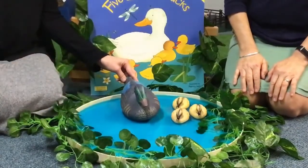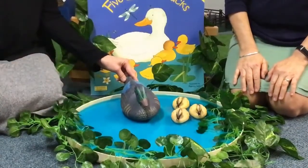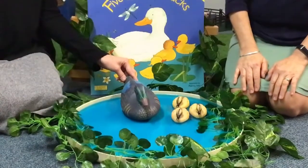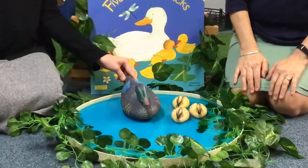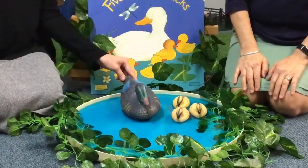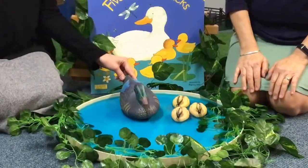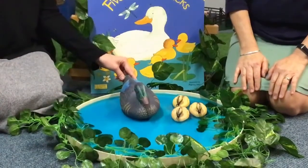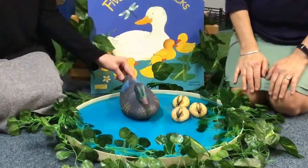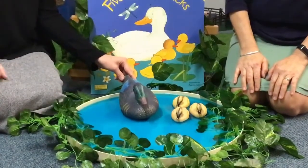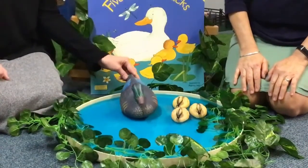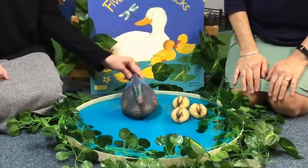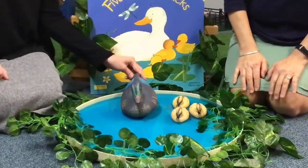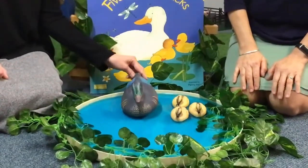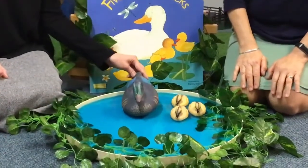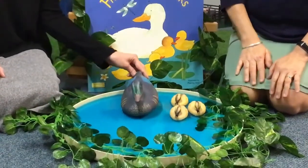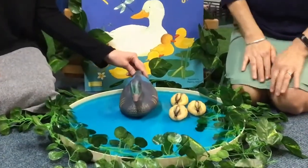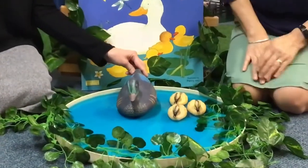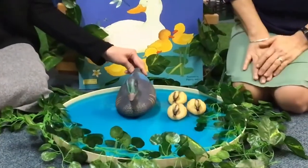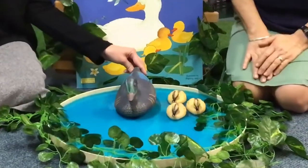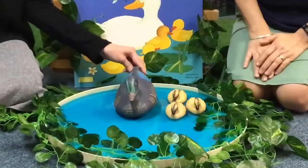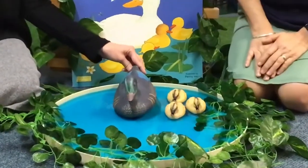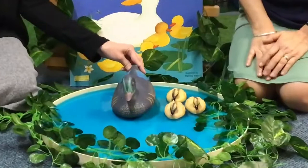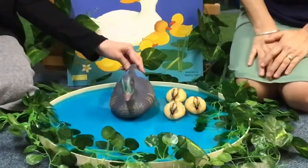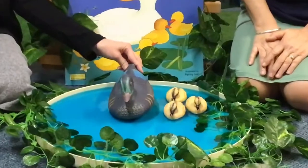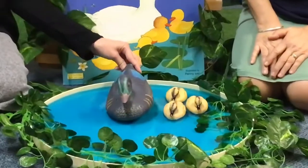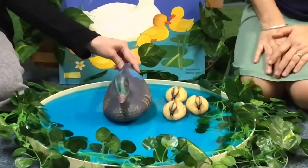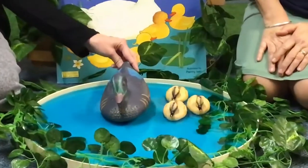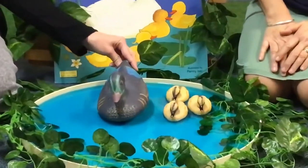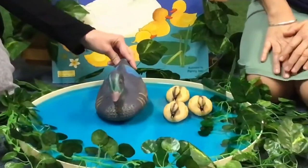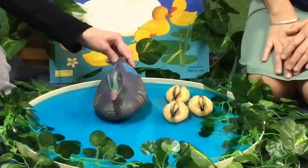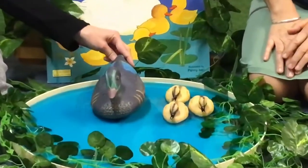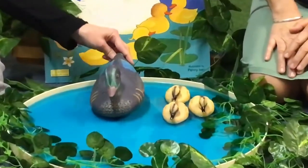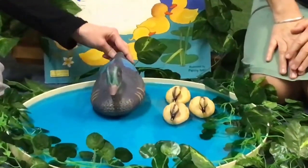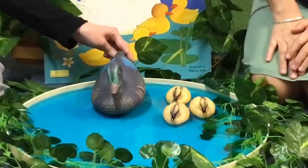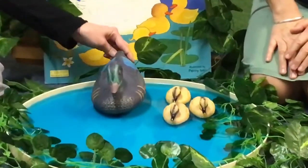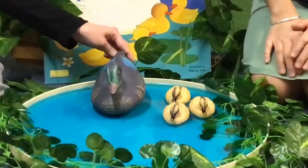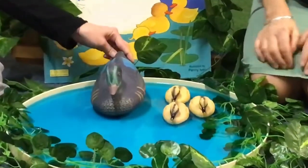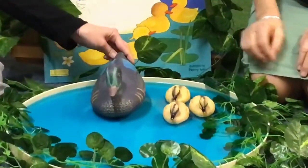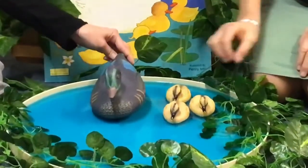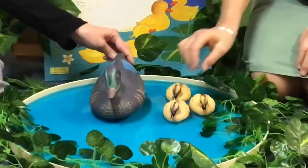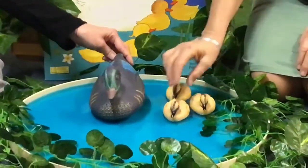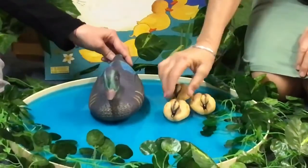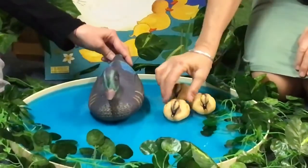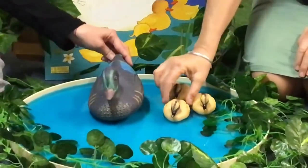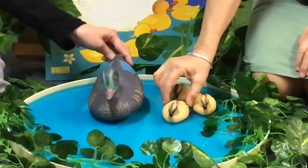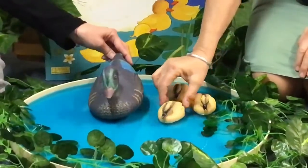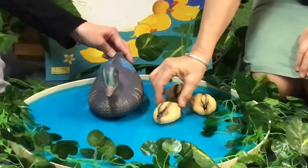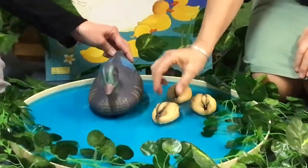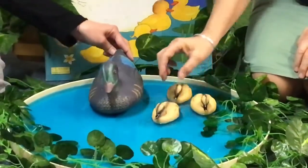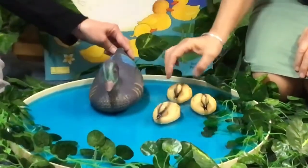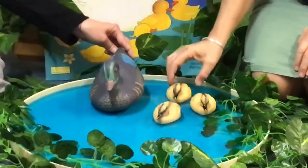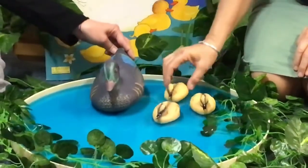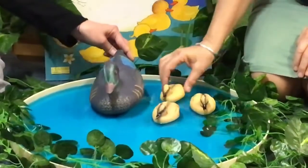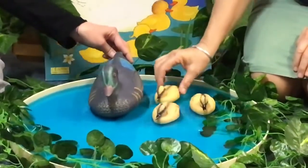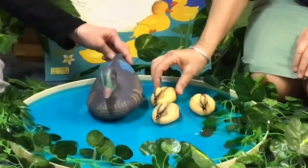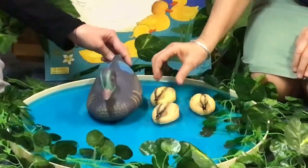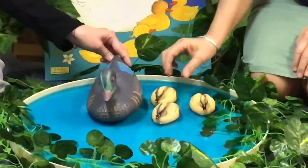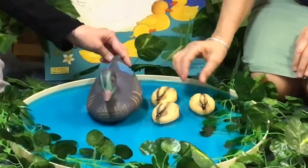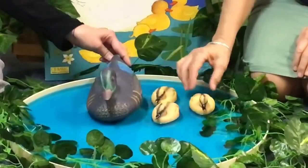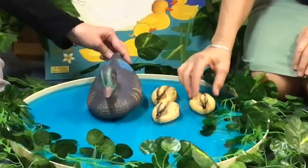back. Three little ducks went out one day over the hills and far away.